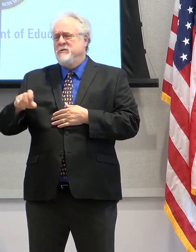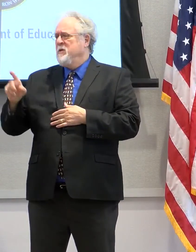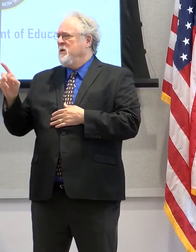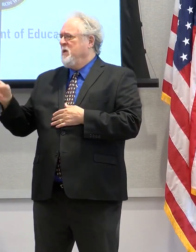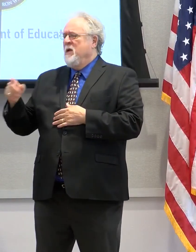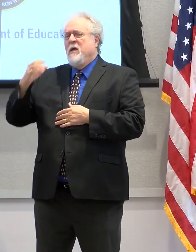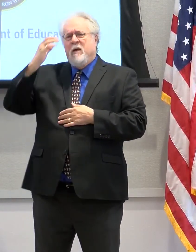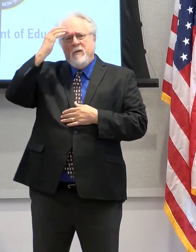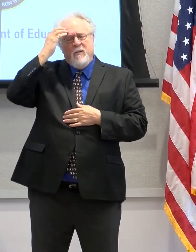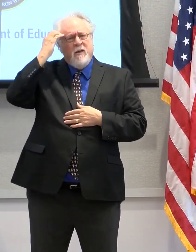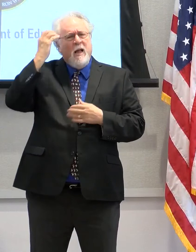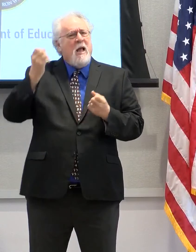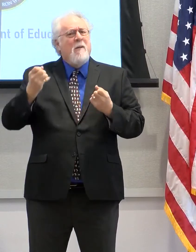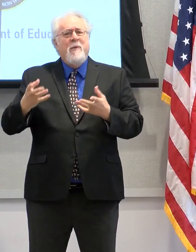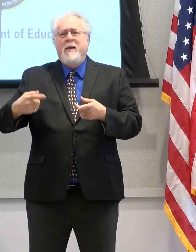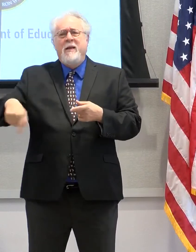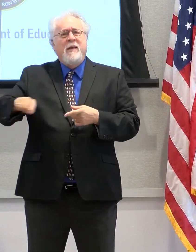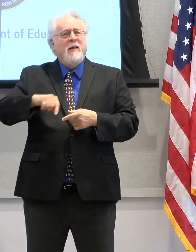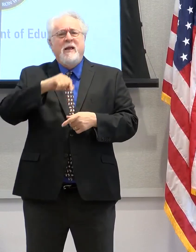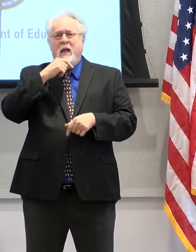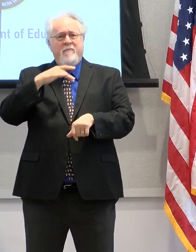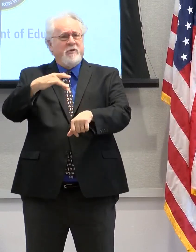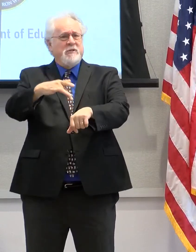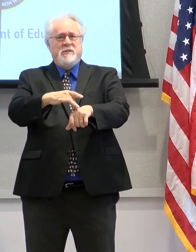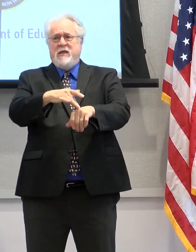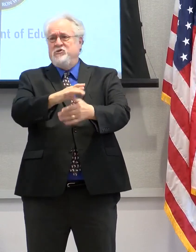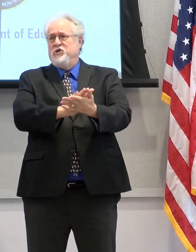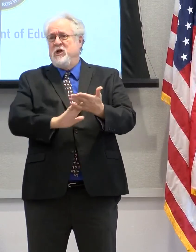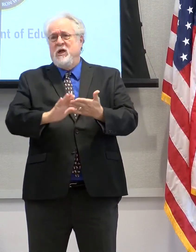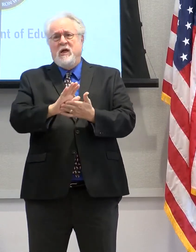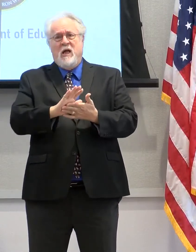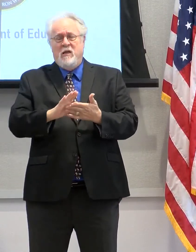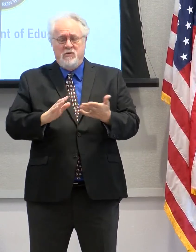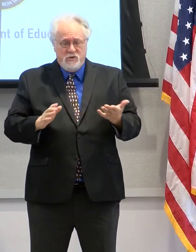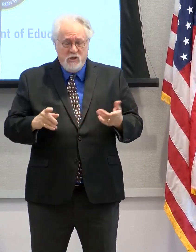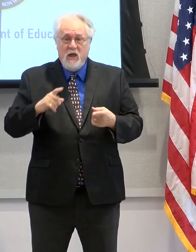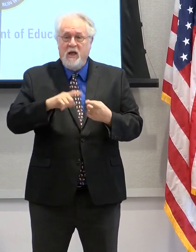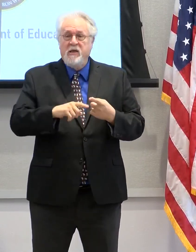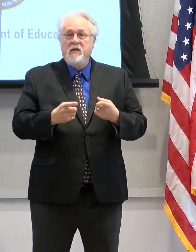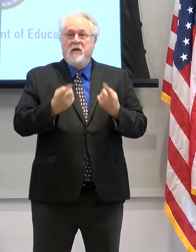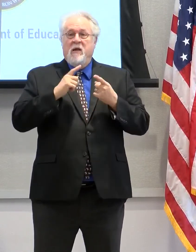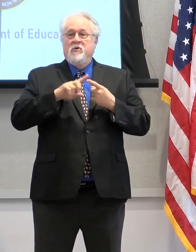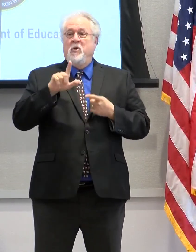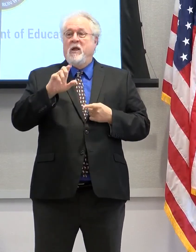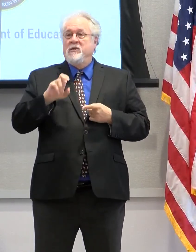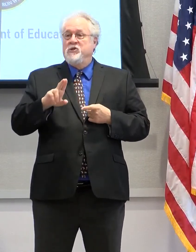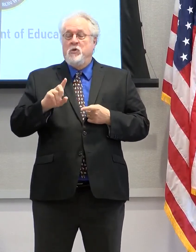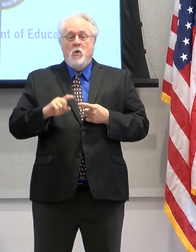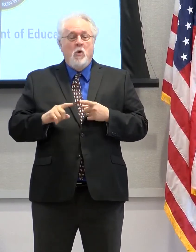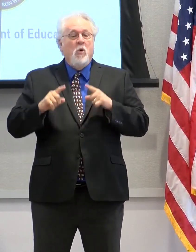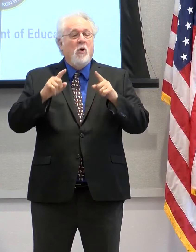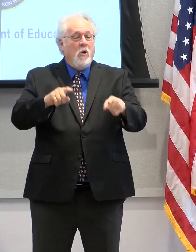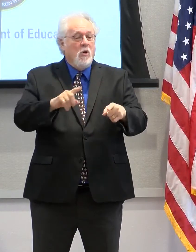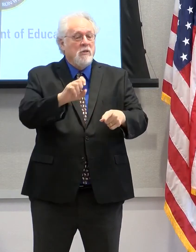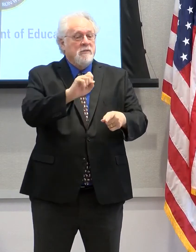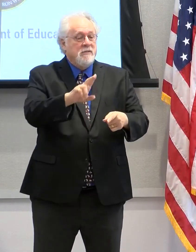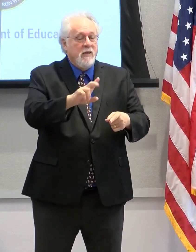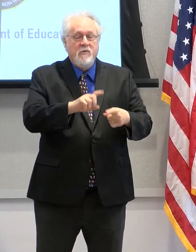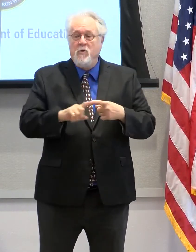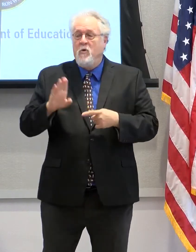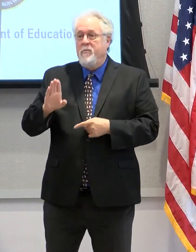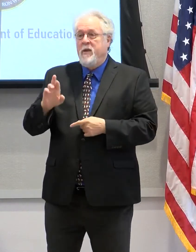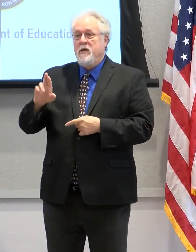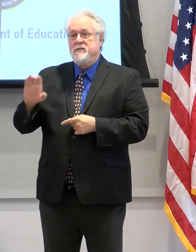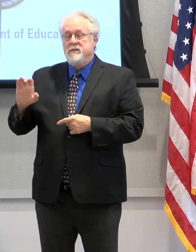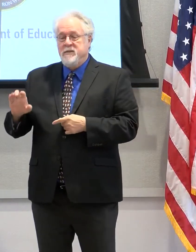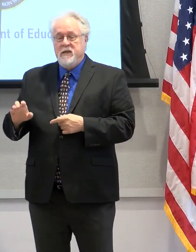many of them haven't been on a college campus until they come to LSU or until they come to Southern or until they come